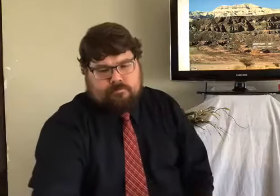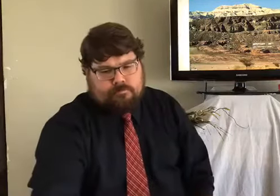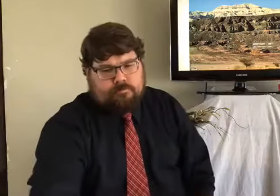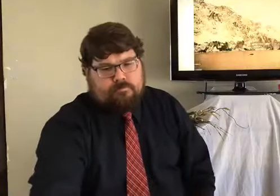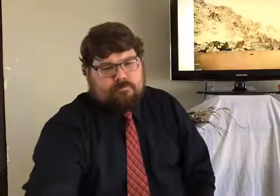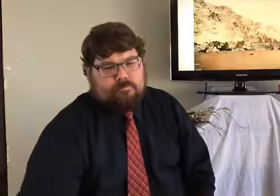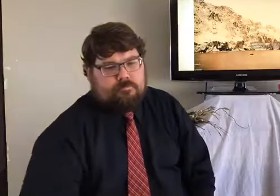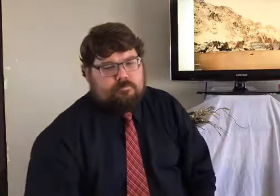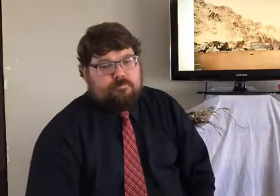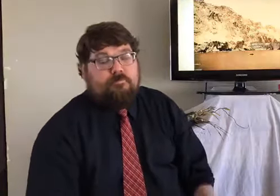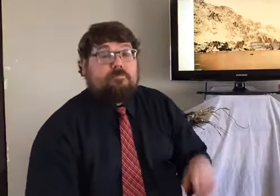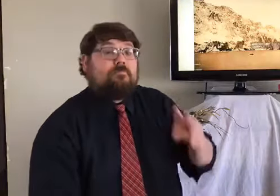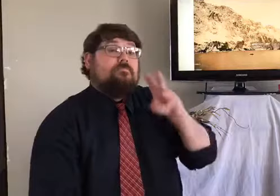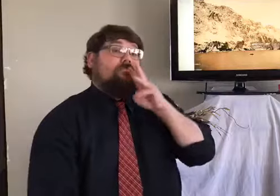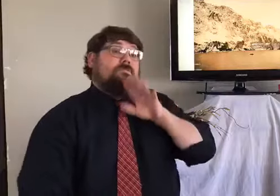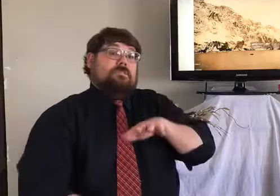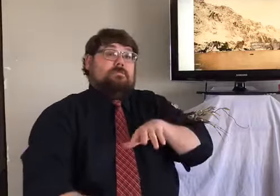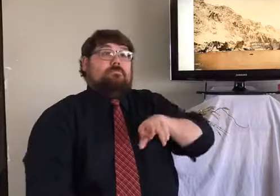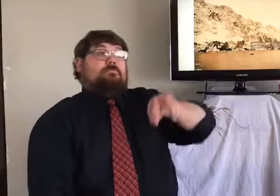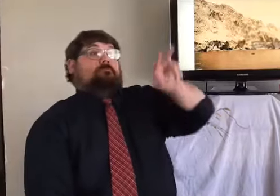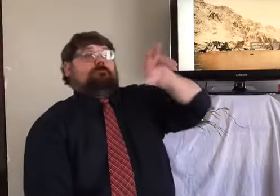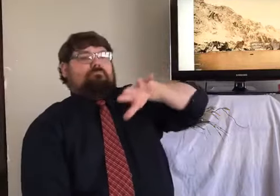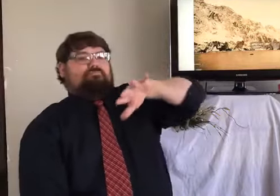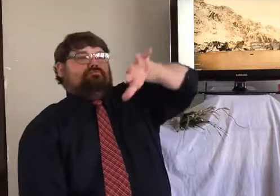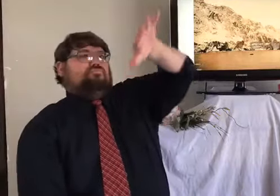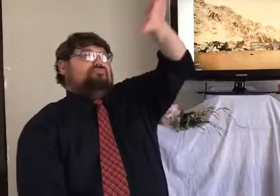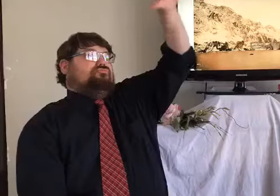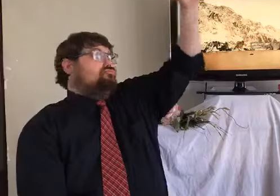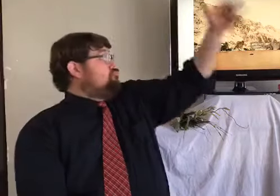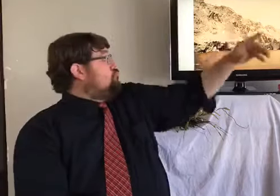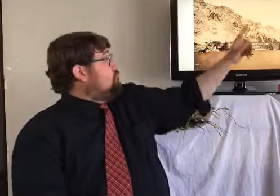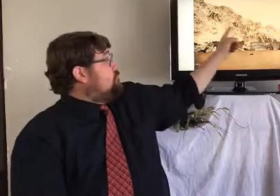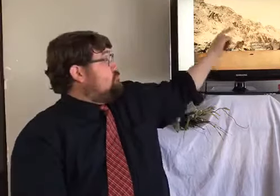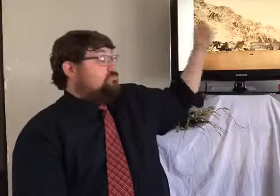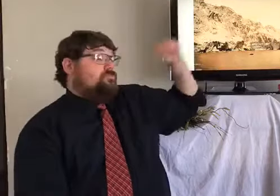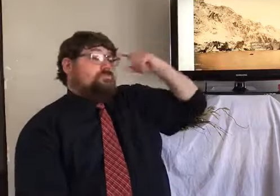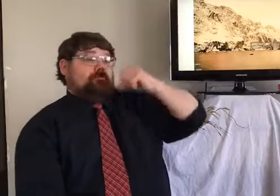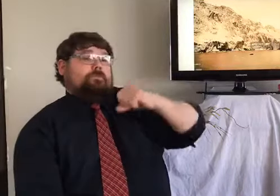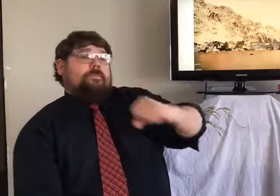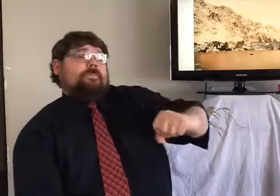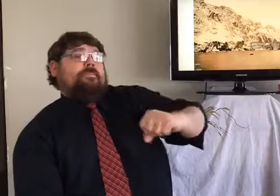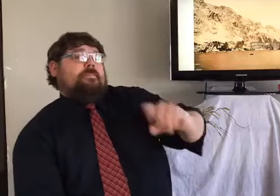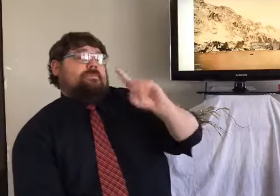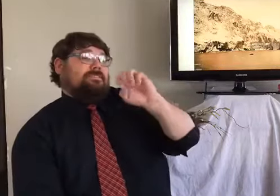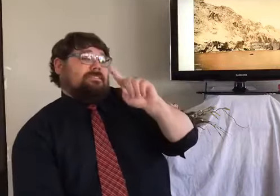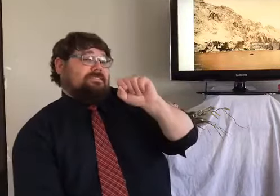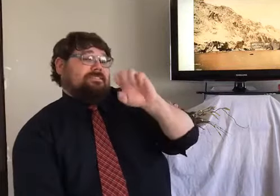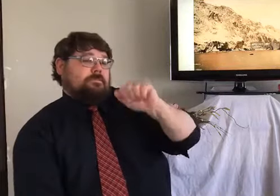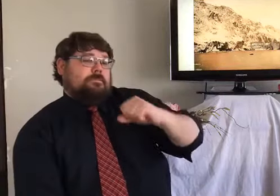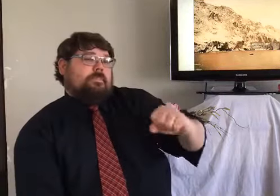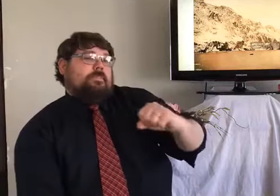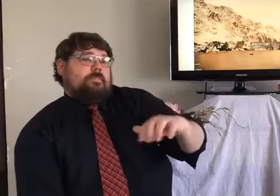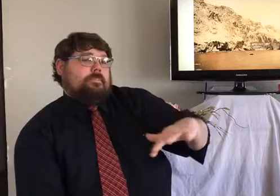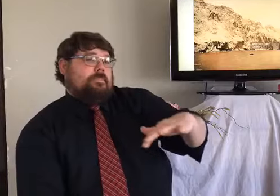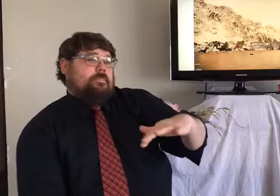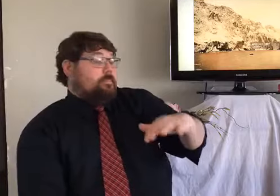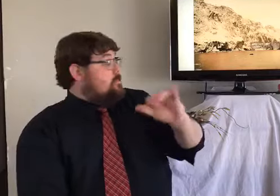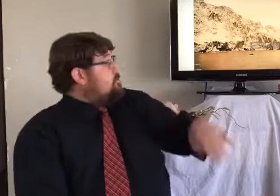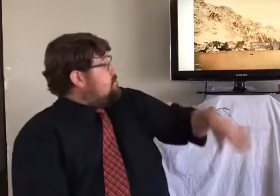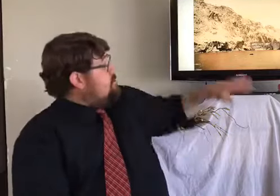And I'll show you another picture. So, this is the area around the Dead Sea. You can see how there are cliffs up there. And this is the